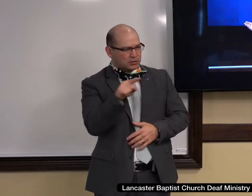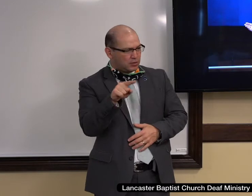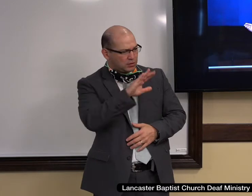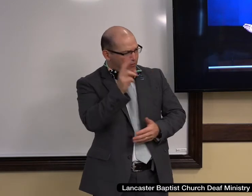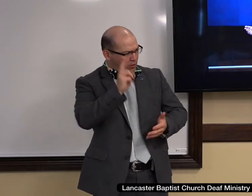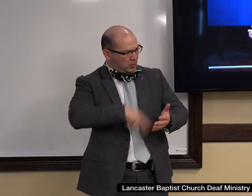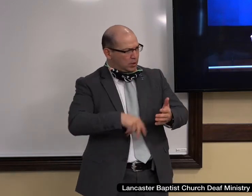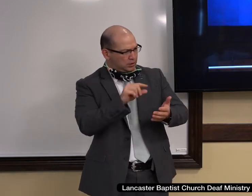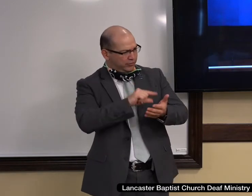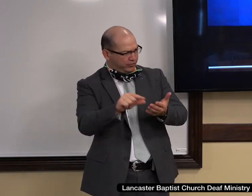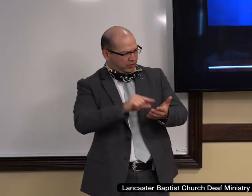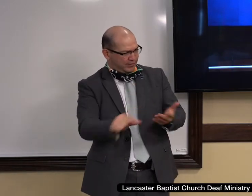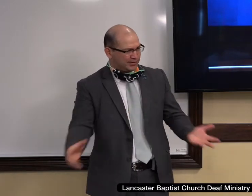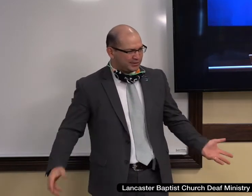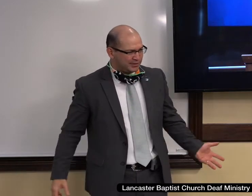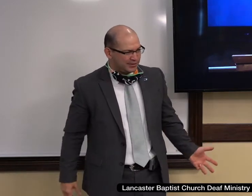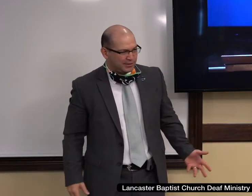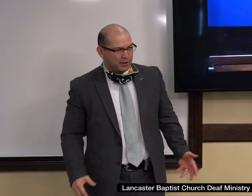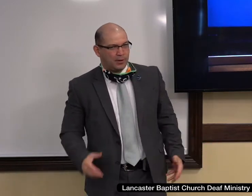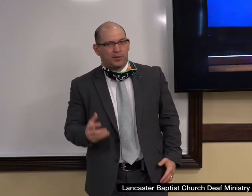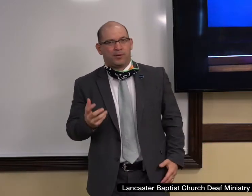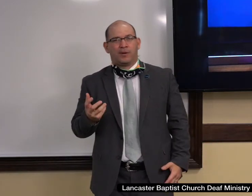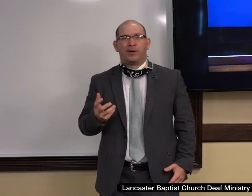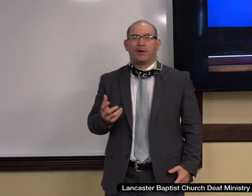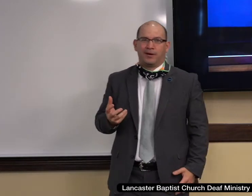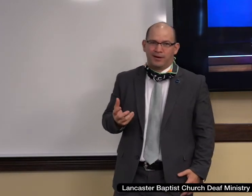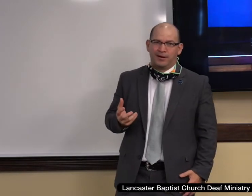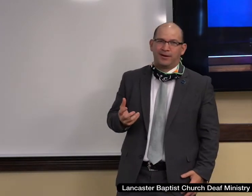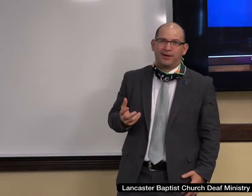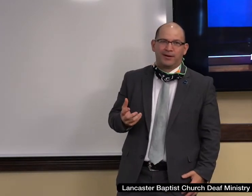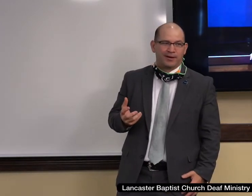the scriptures? By the way, how many of you would like to have Jesus look at you and say, haven't you ever read the Bible?